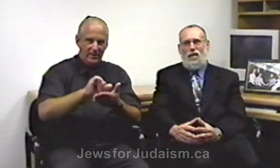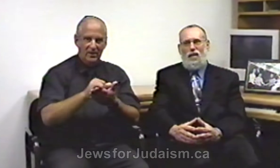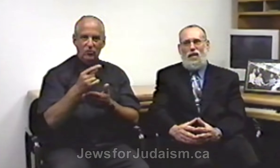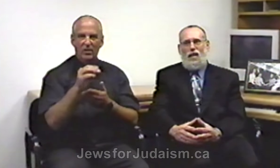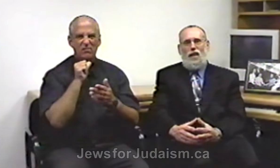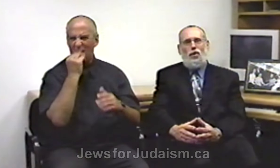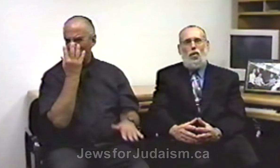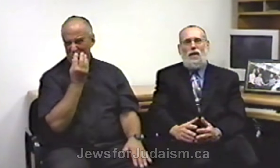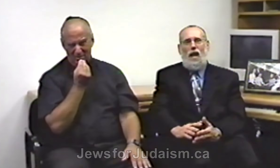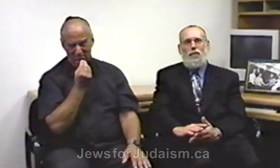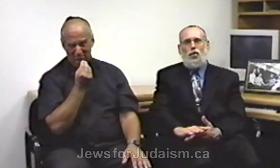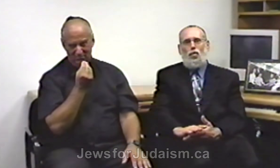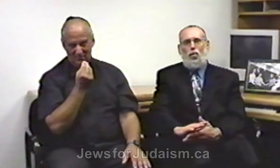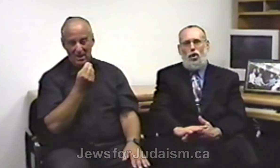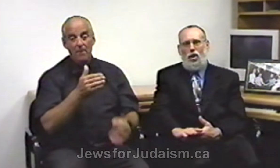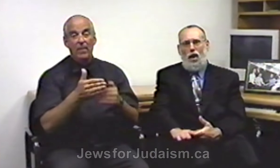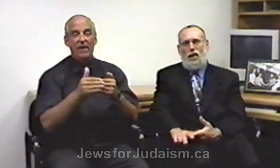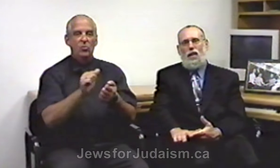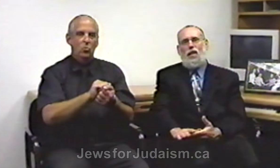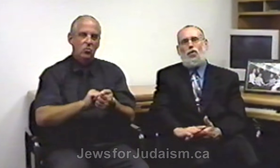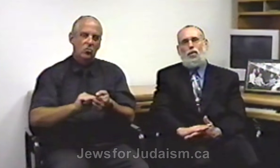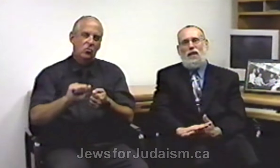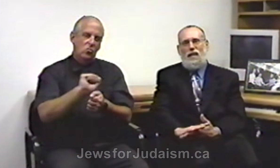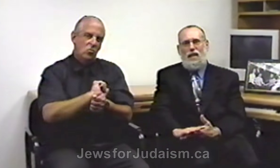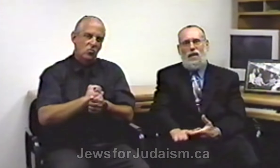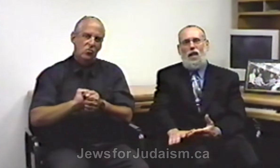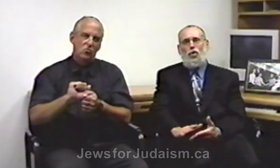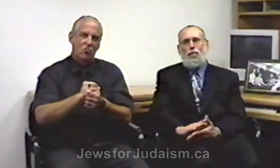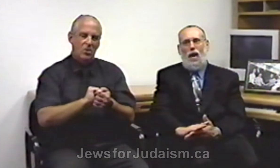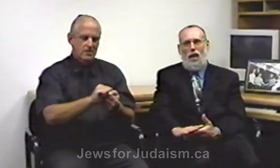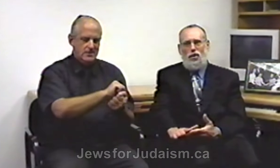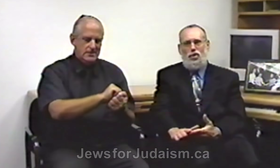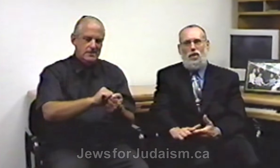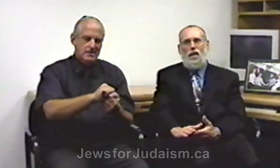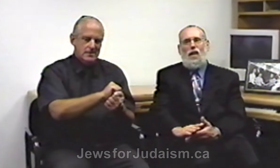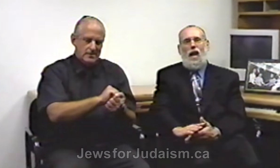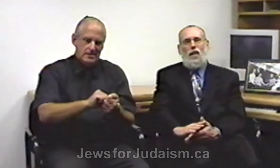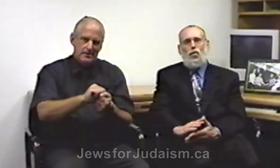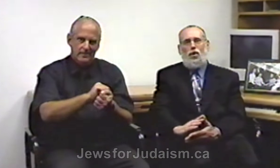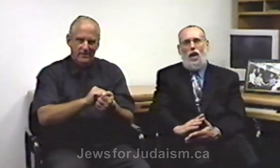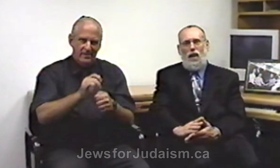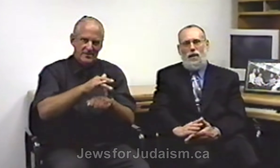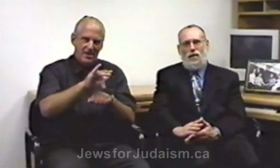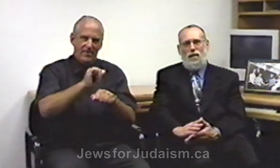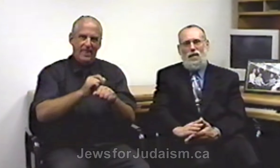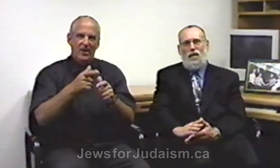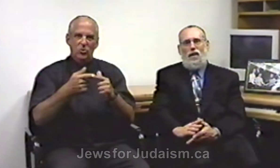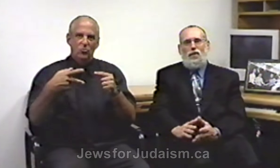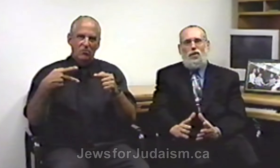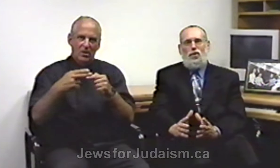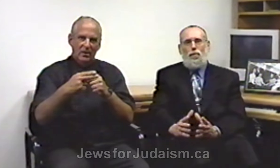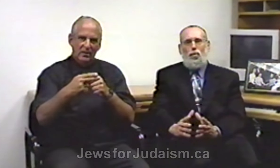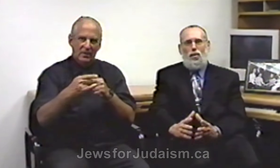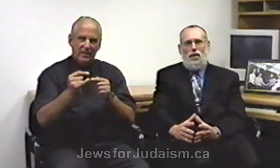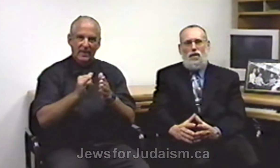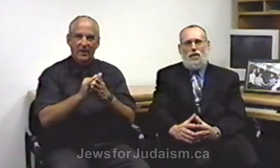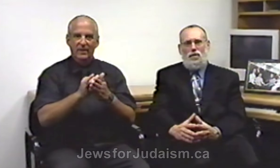it's only after you work on it and you clean it and you polish it and you cut it does the brilliance